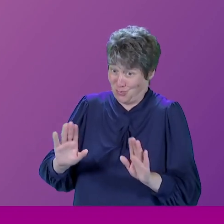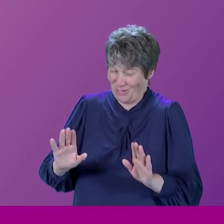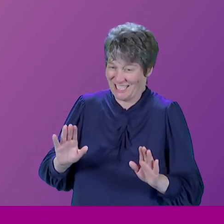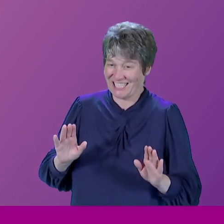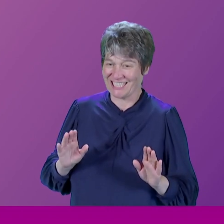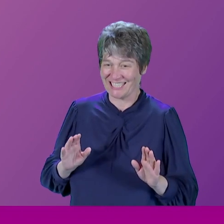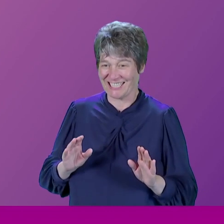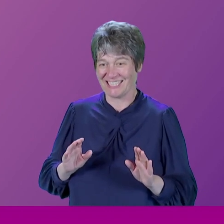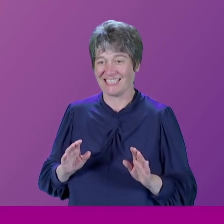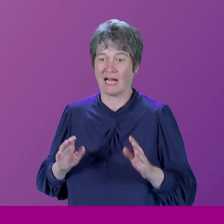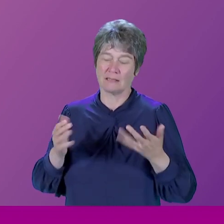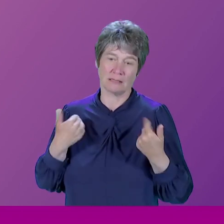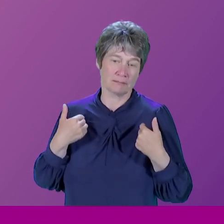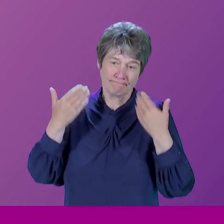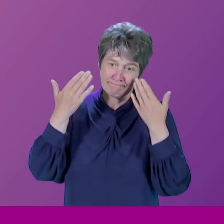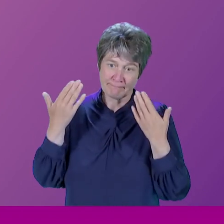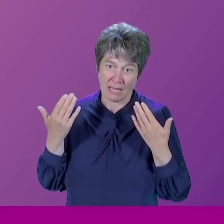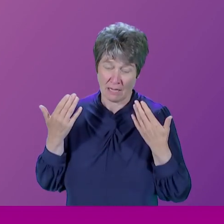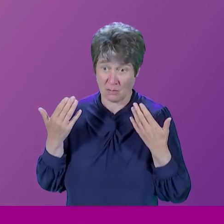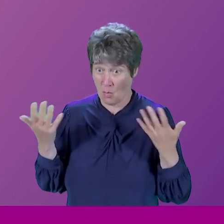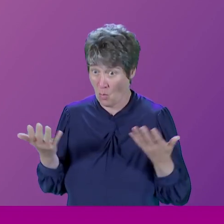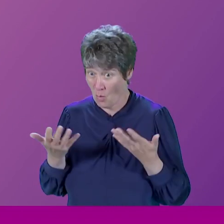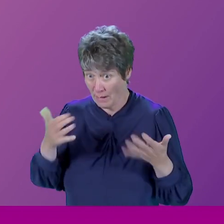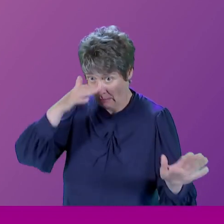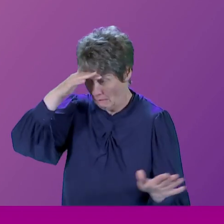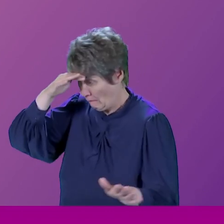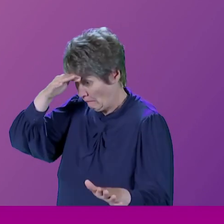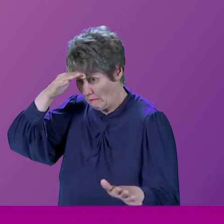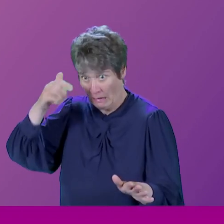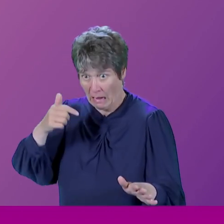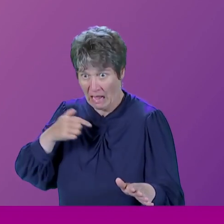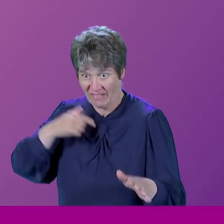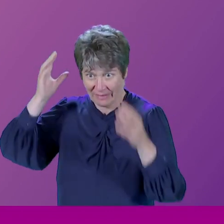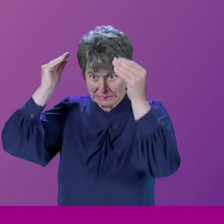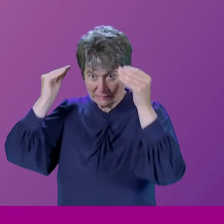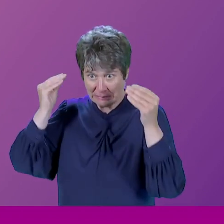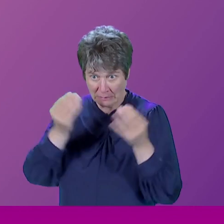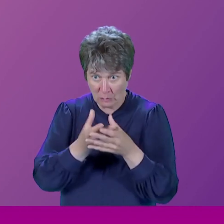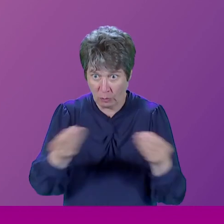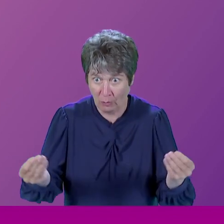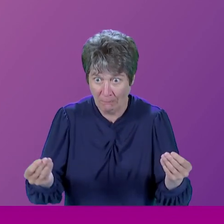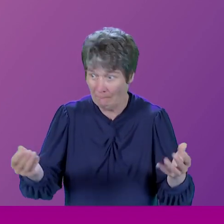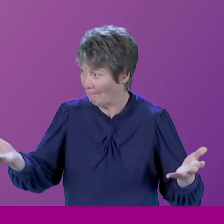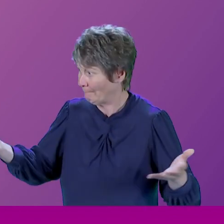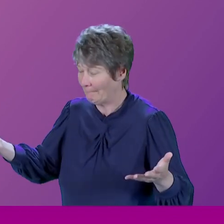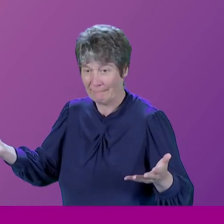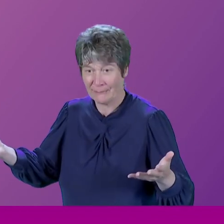And I don't know where it is now. It's not in my possession, the Stetson. I think, you know how careful